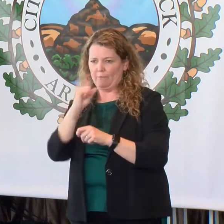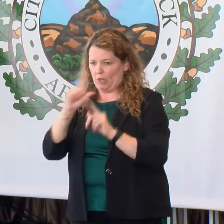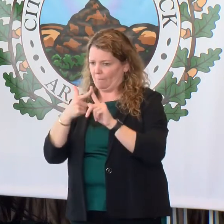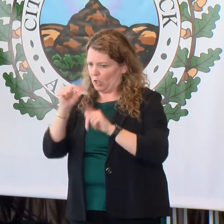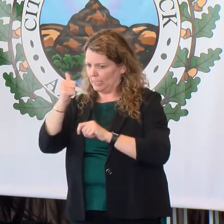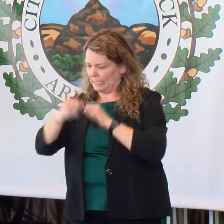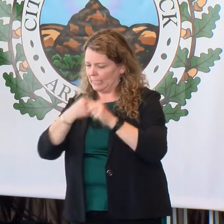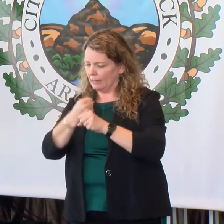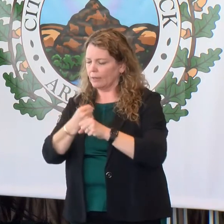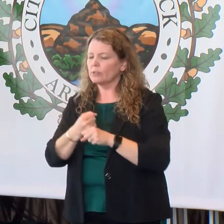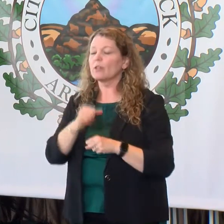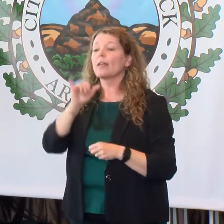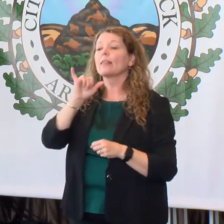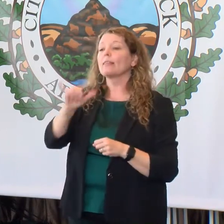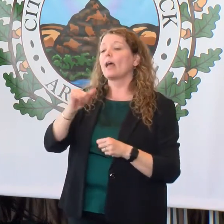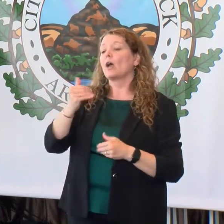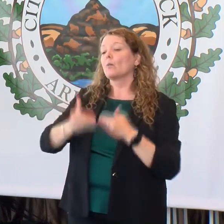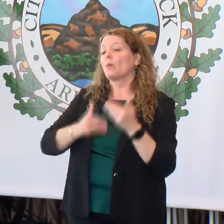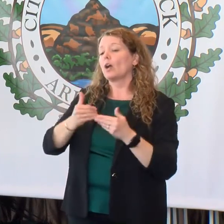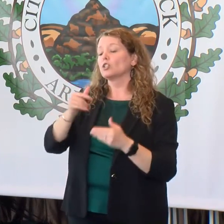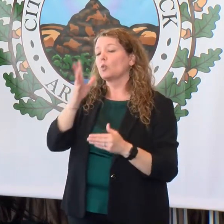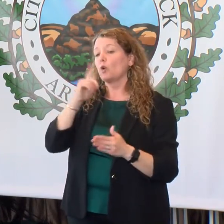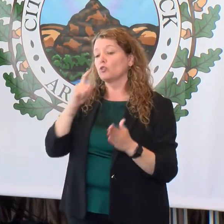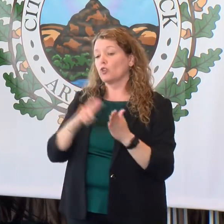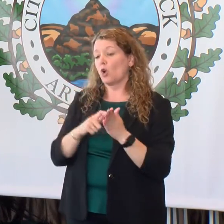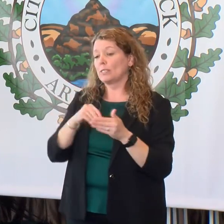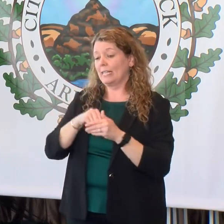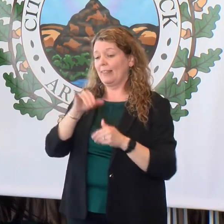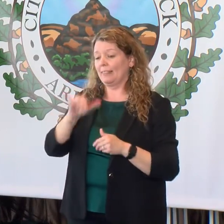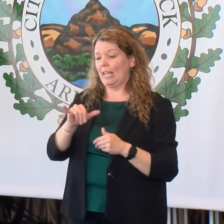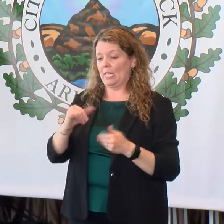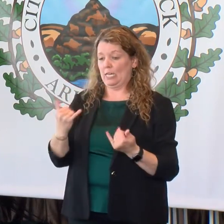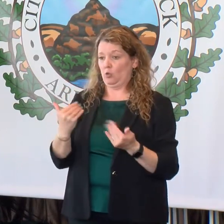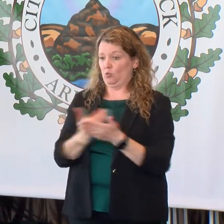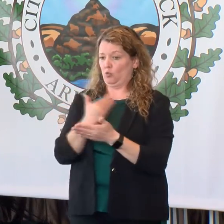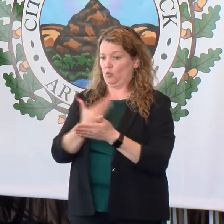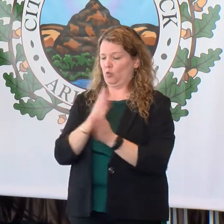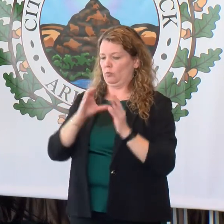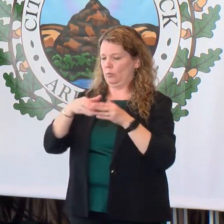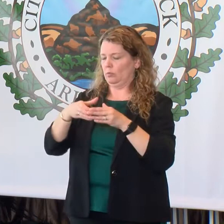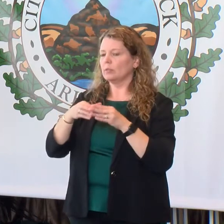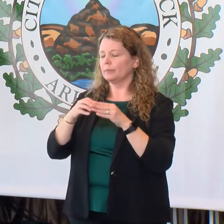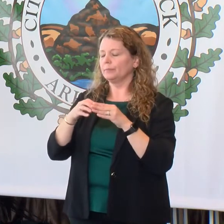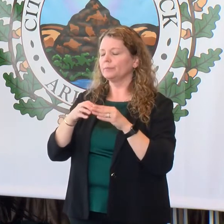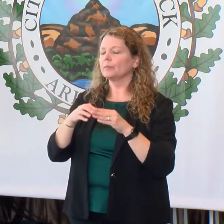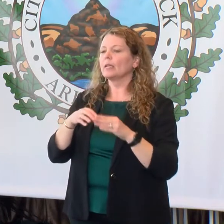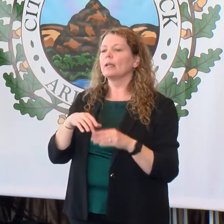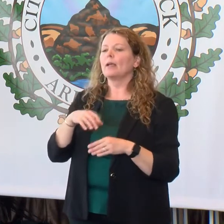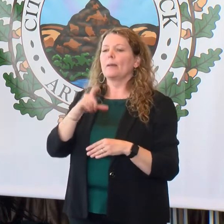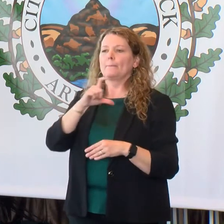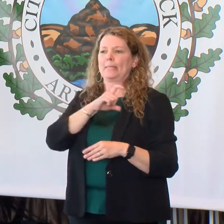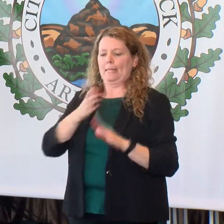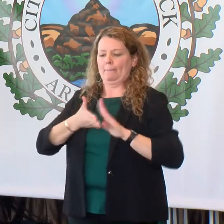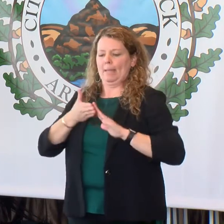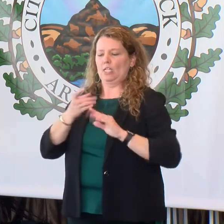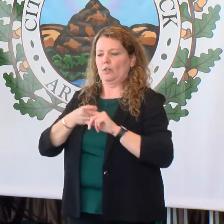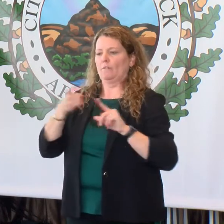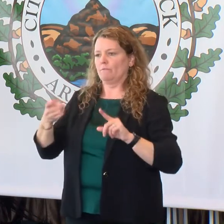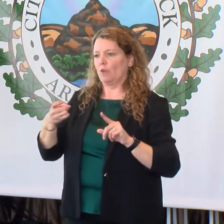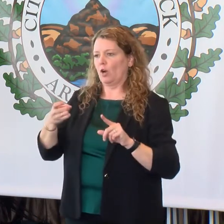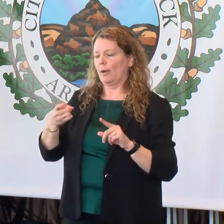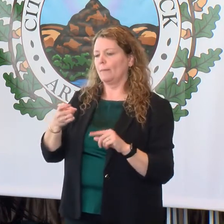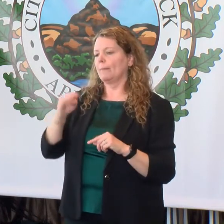part of that process you will see in the 21st century community policing, and have a new division, a 21st century community policing division that's being managed by Major